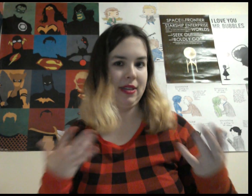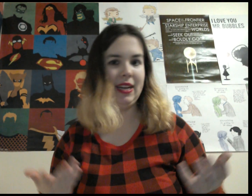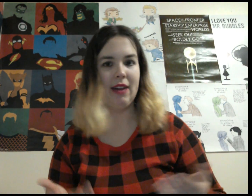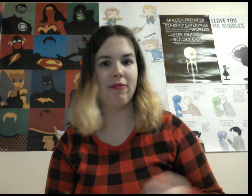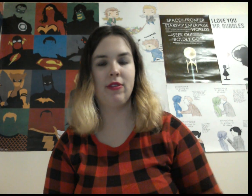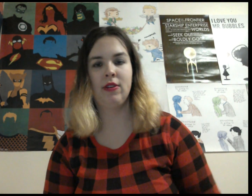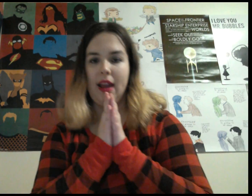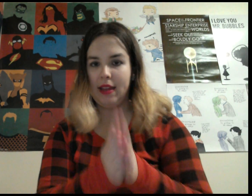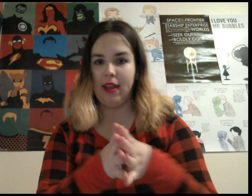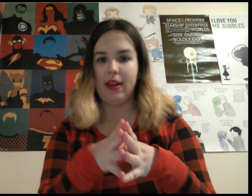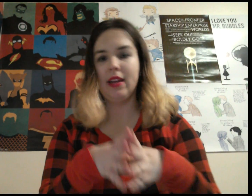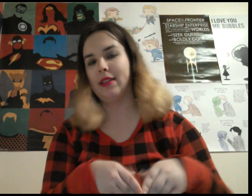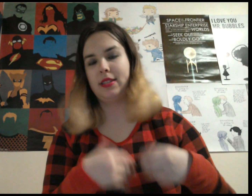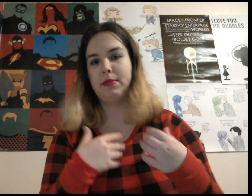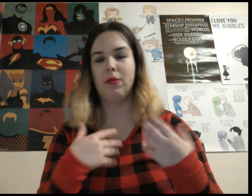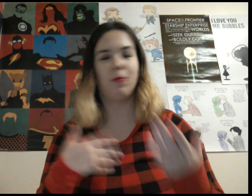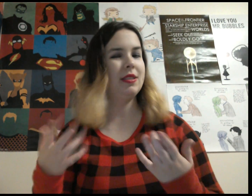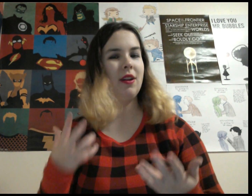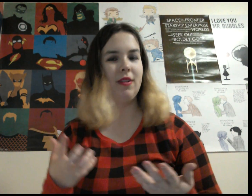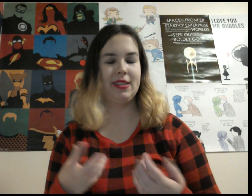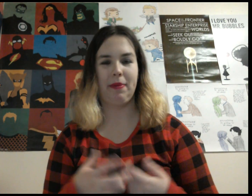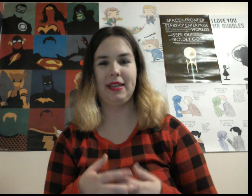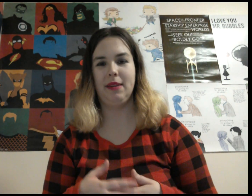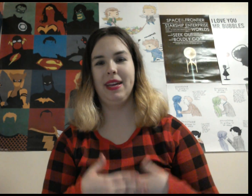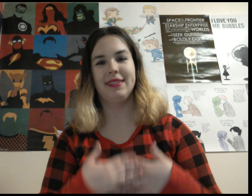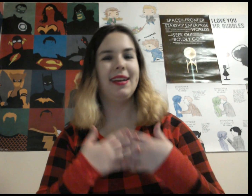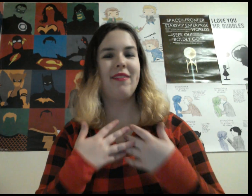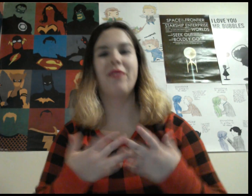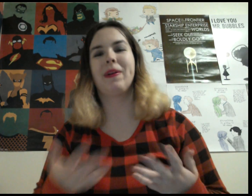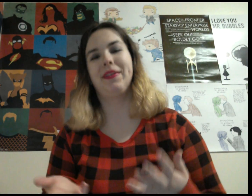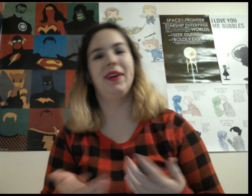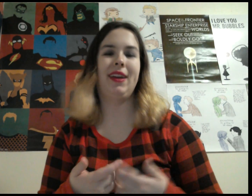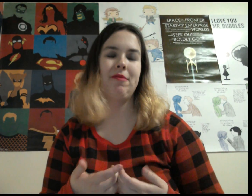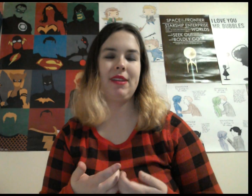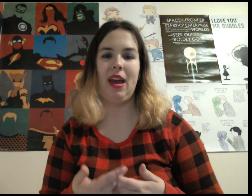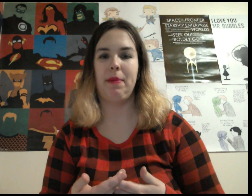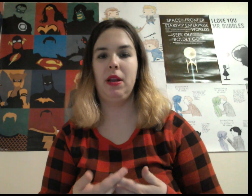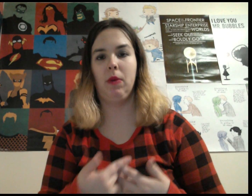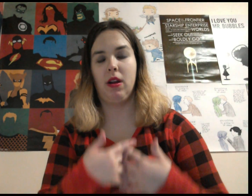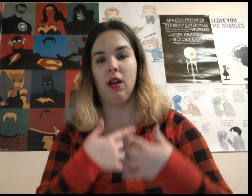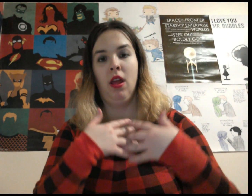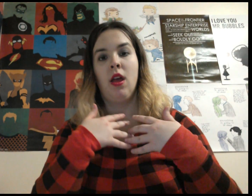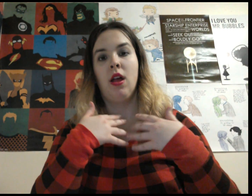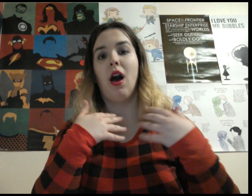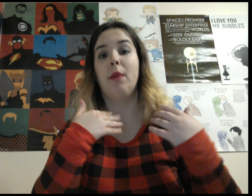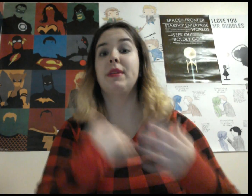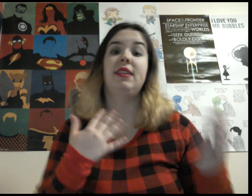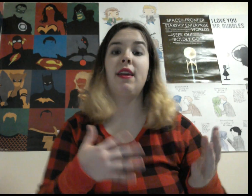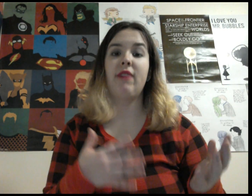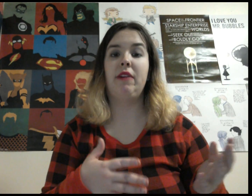Lady Ev. And the ending of this episode wasn't all that surprising to me. Because I really felt like it was going to happen where the city of Ev